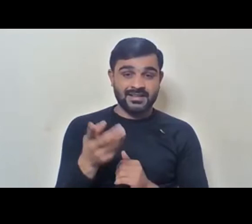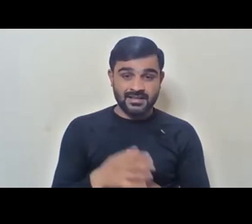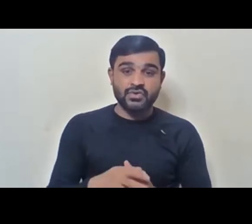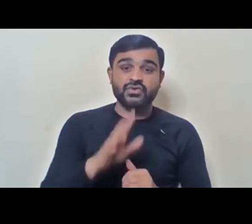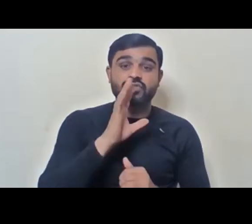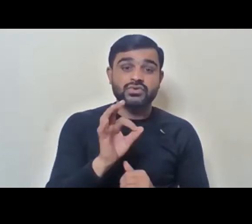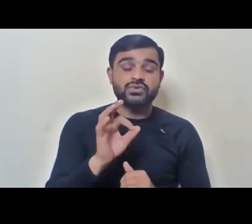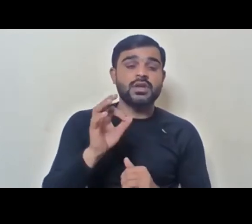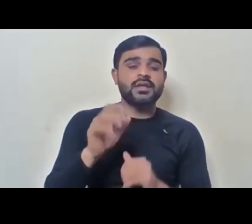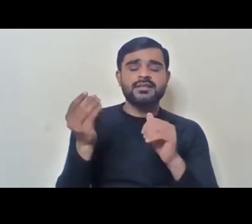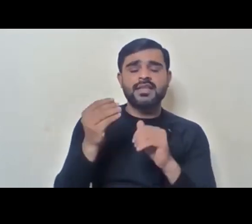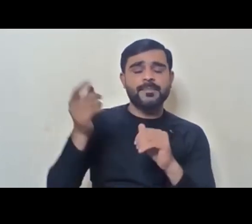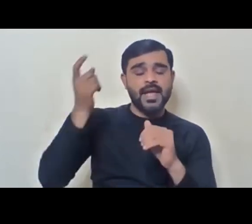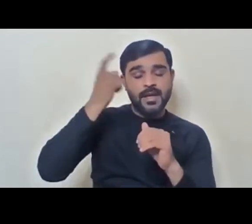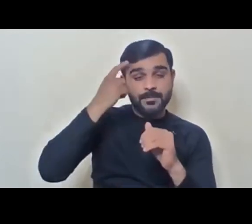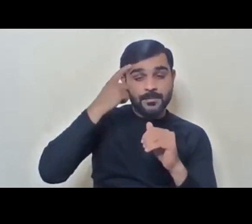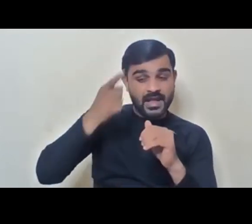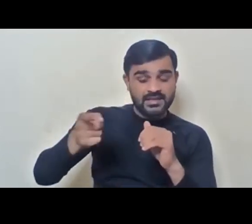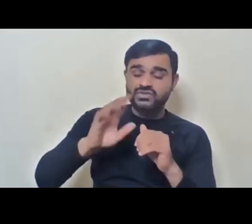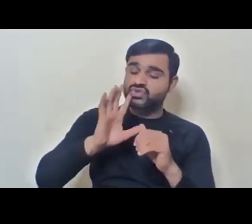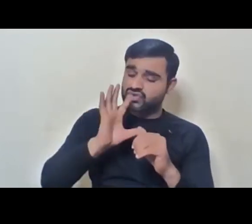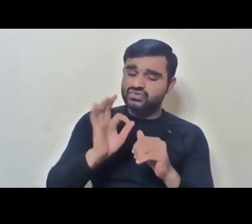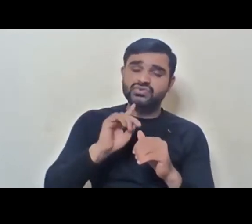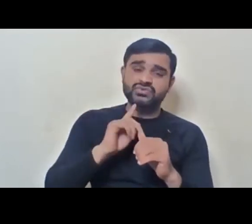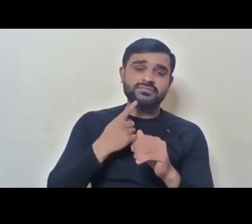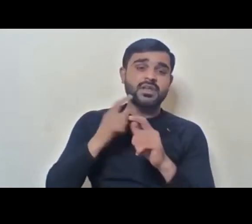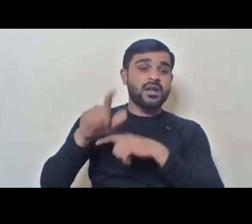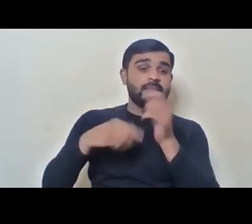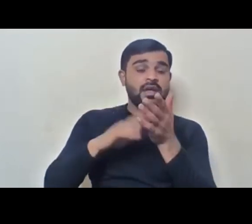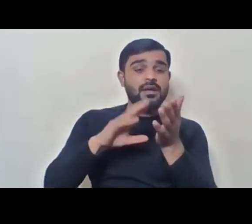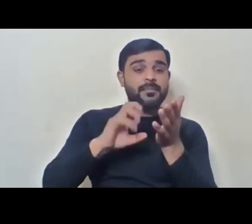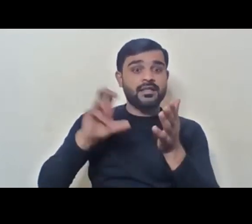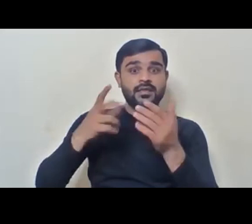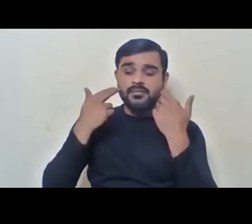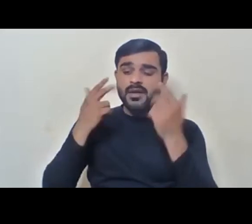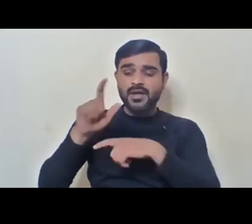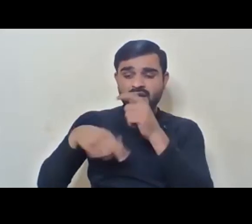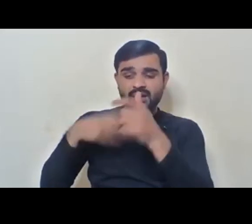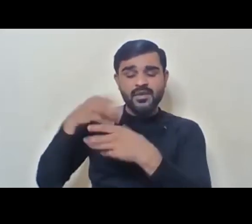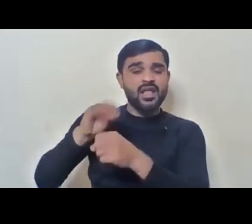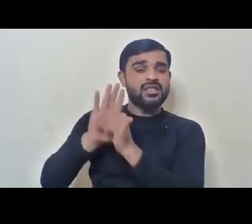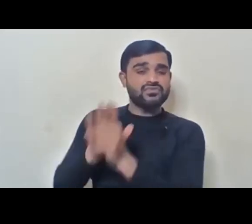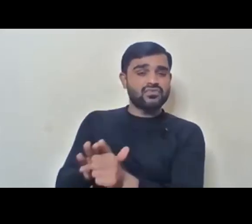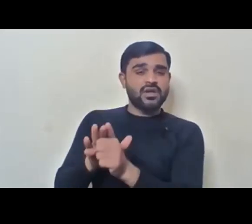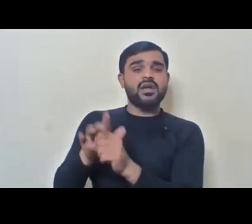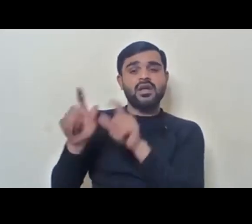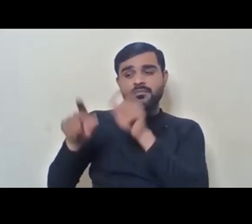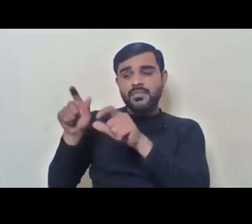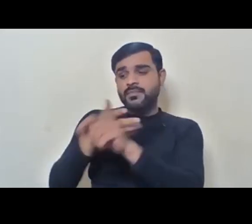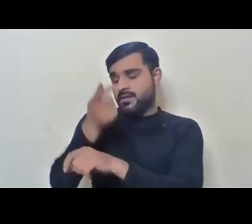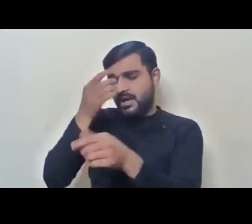the minor but there are very, very serious forms of discrimination harassment that employees end up facing